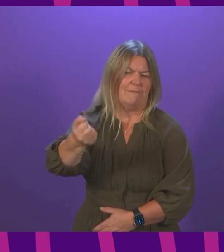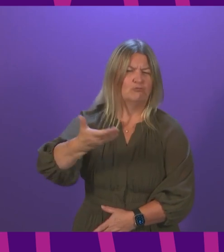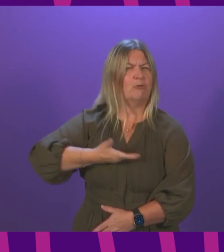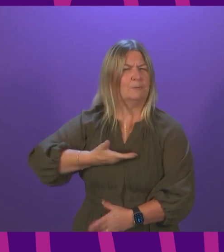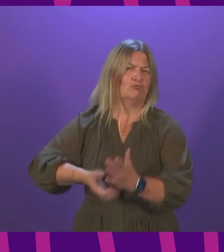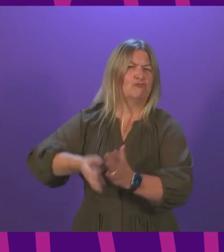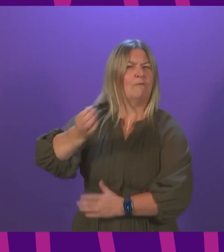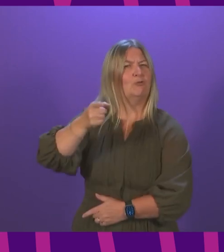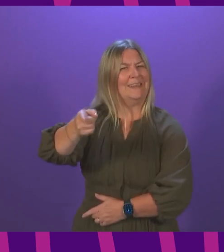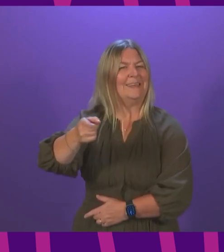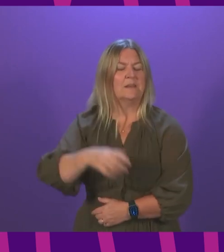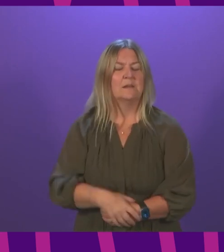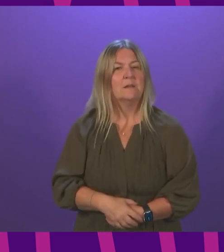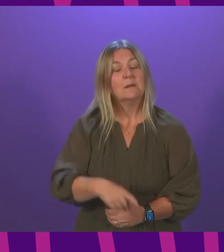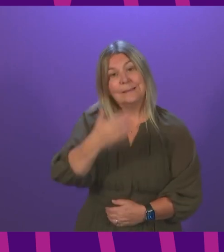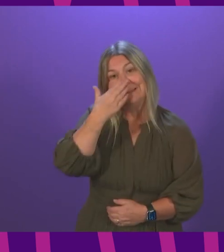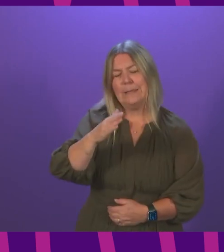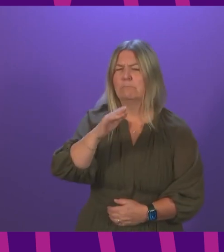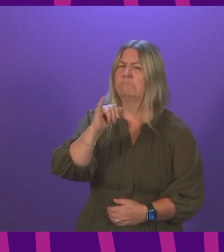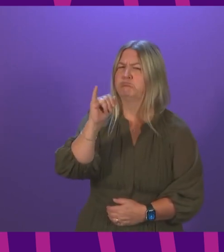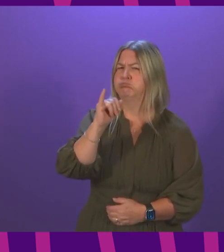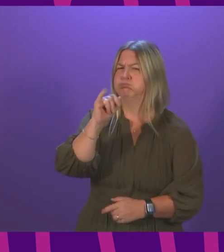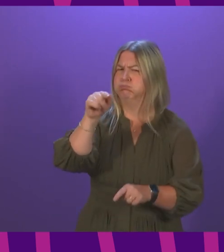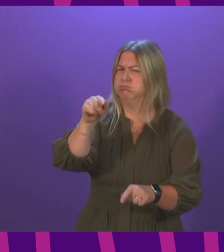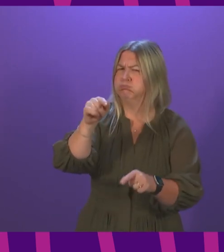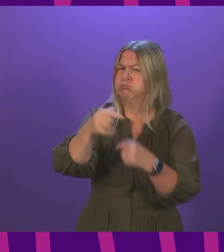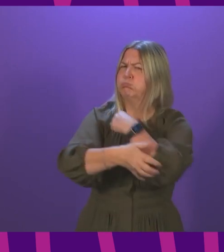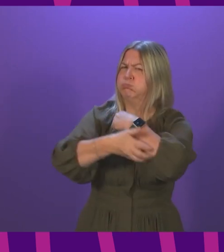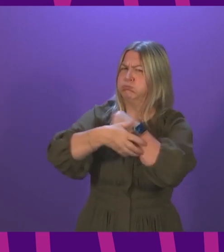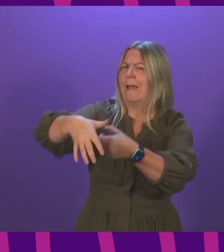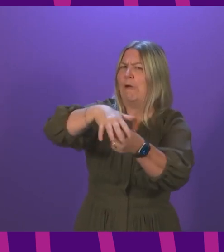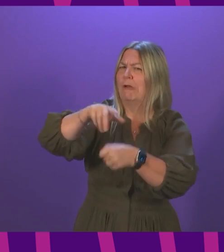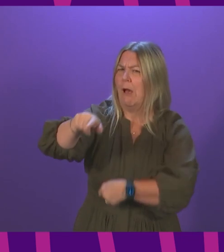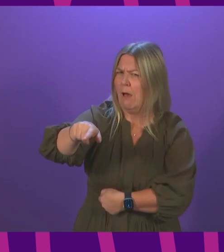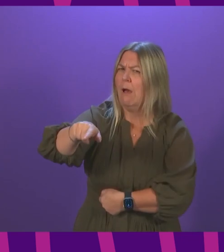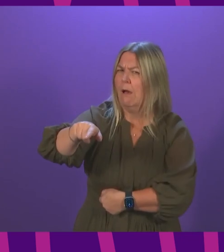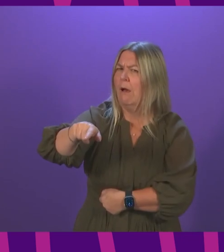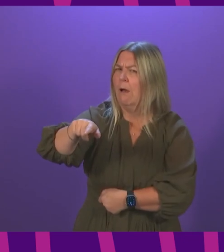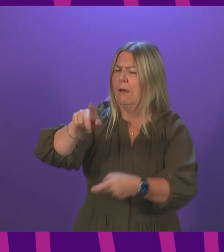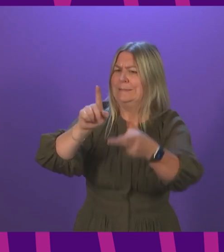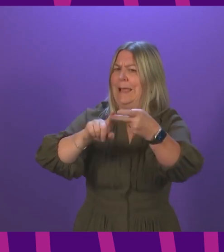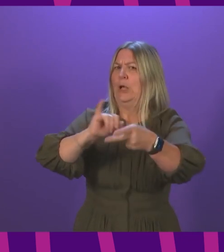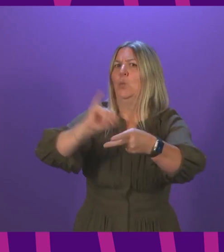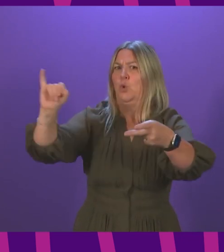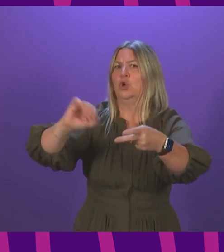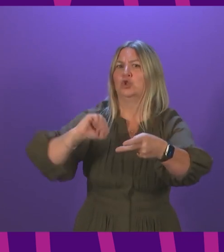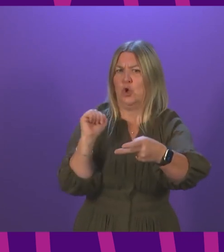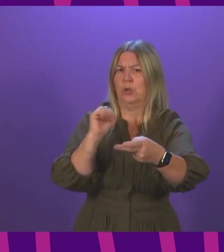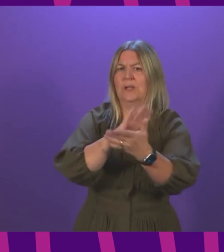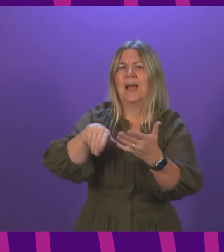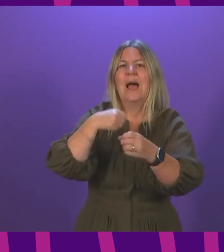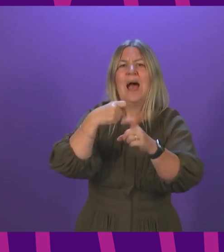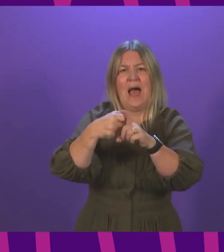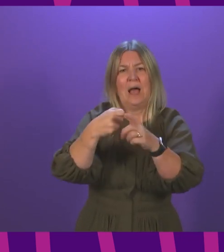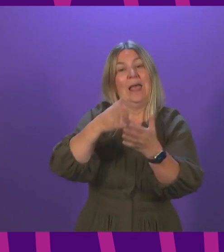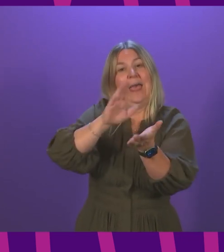pointed out that it is in the second most deprived area in Scotland. People in places like Hag Hill are 18 times more